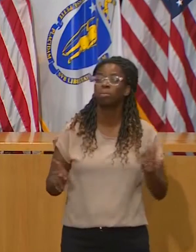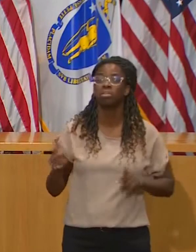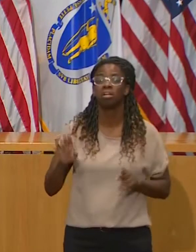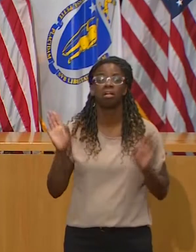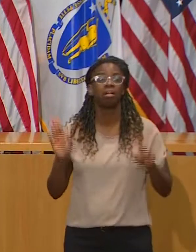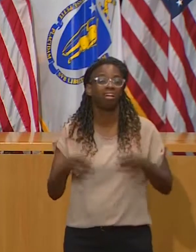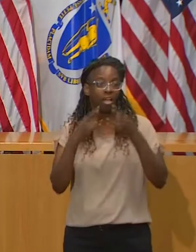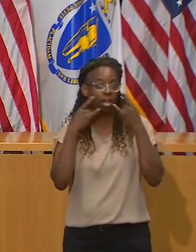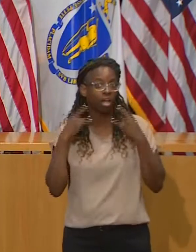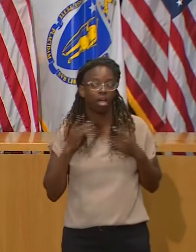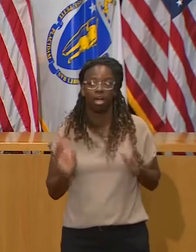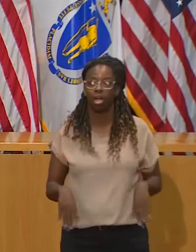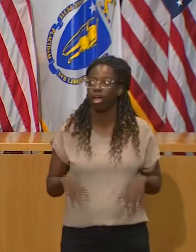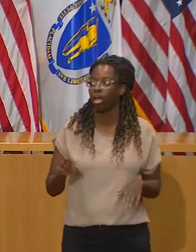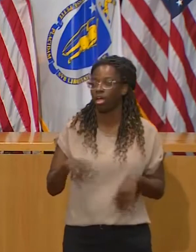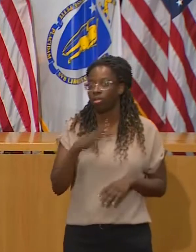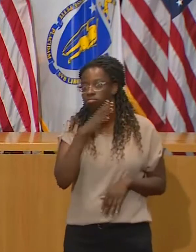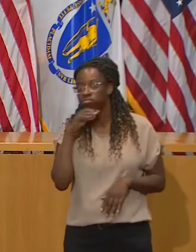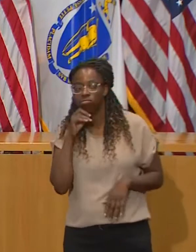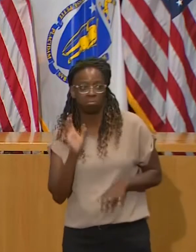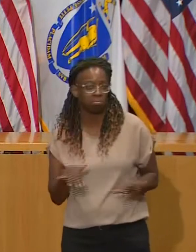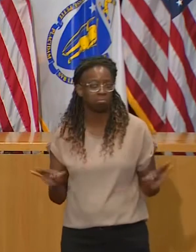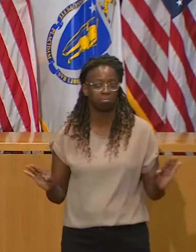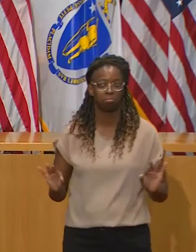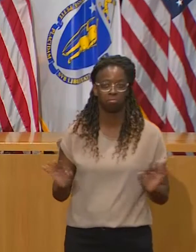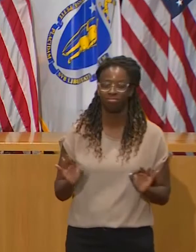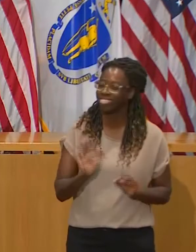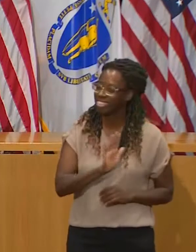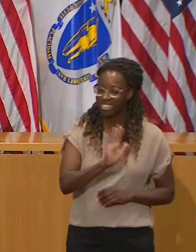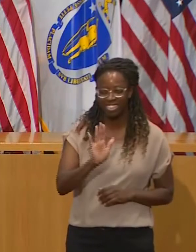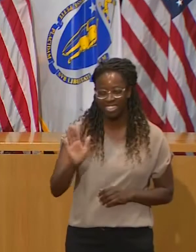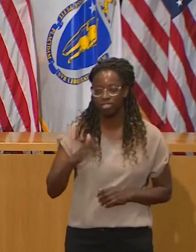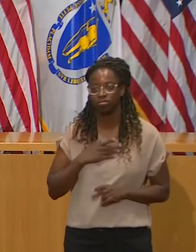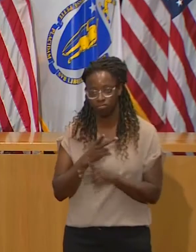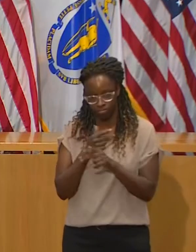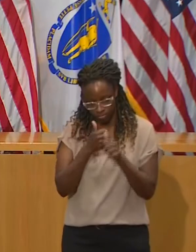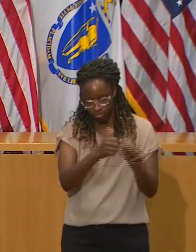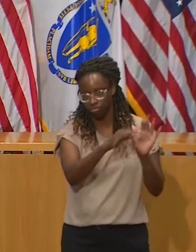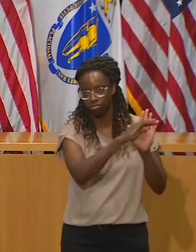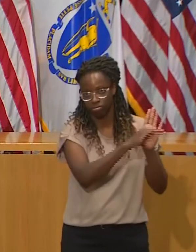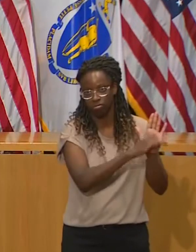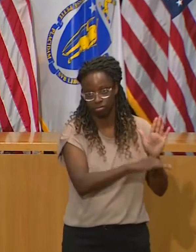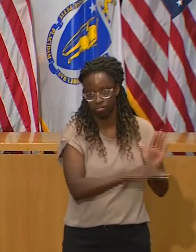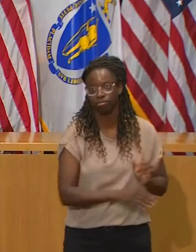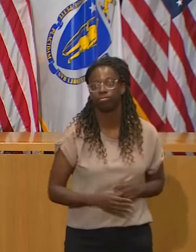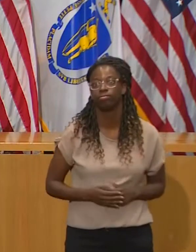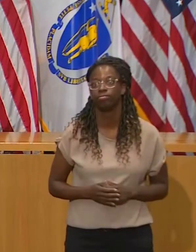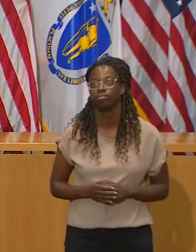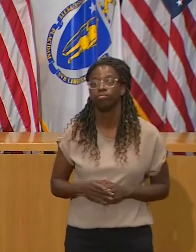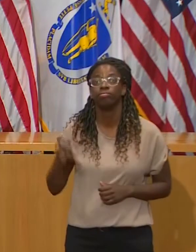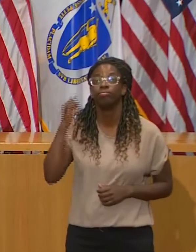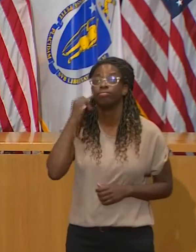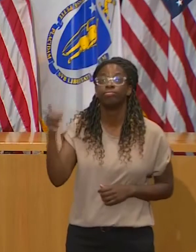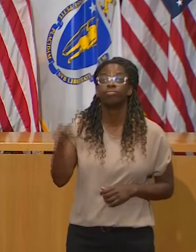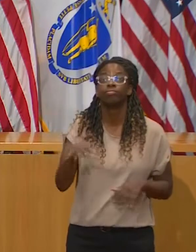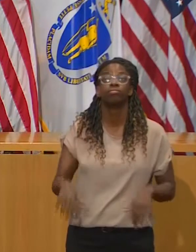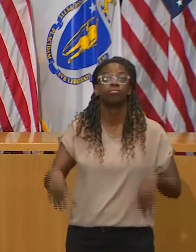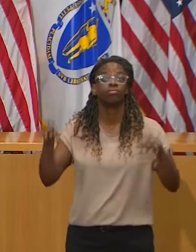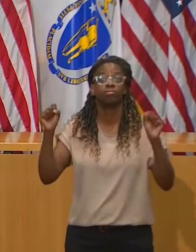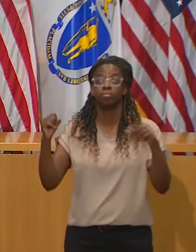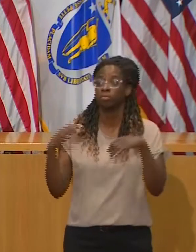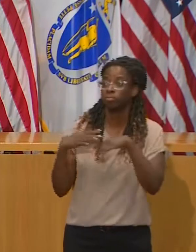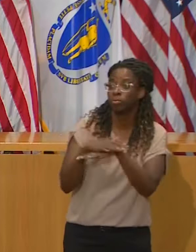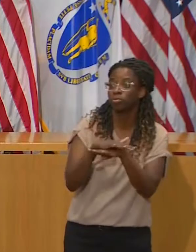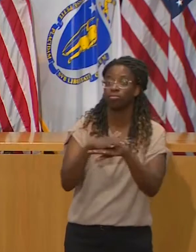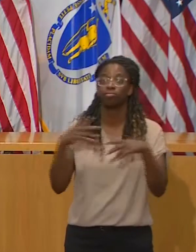Hosting parties and big indoor gatherings is just not a good idea and won't be a good idea until there's a